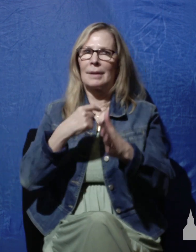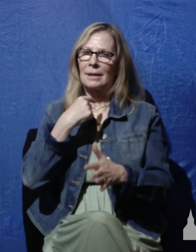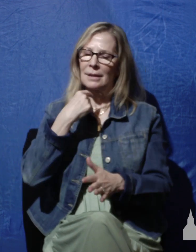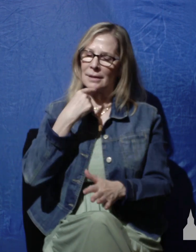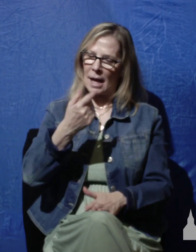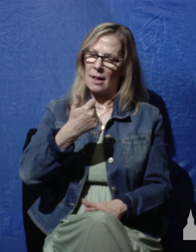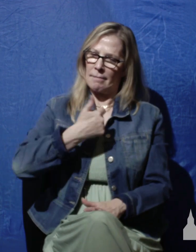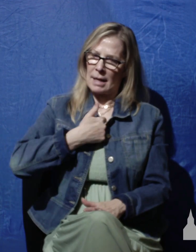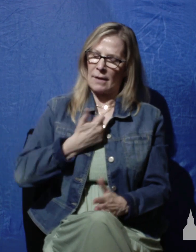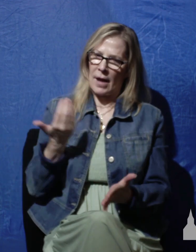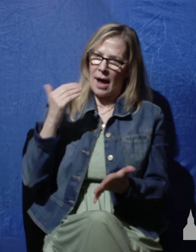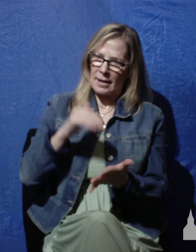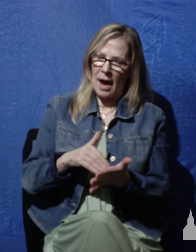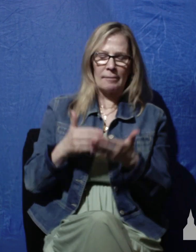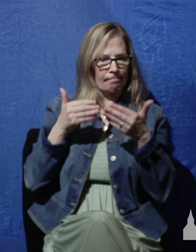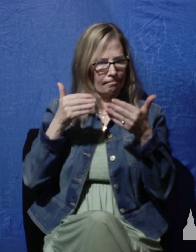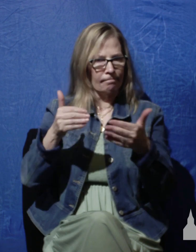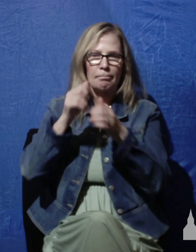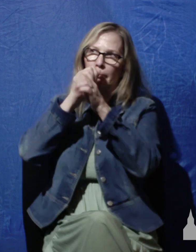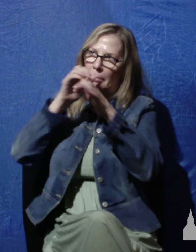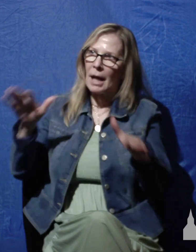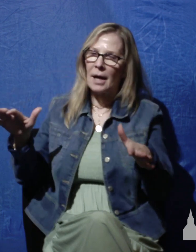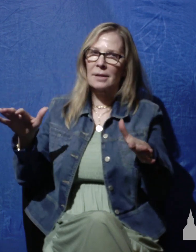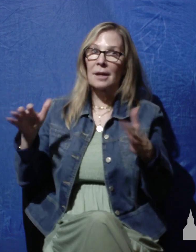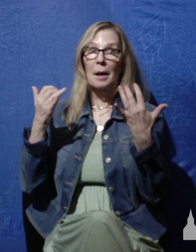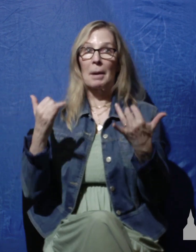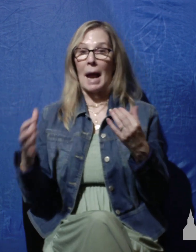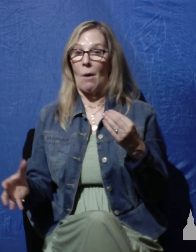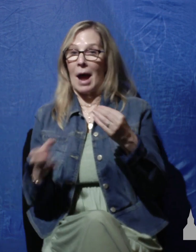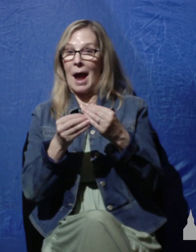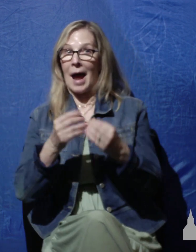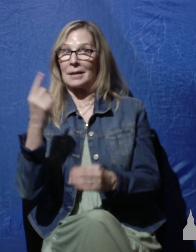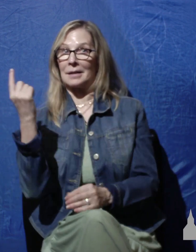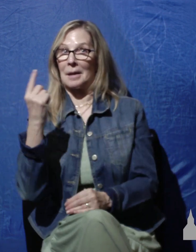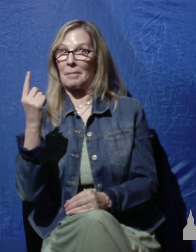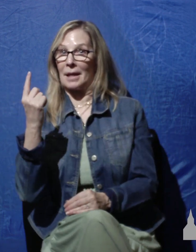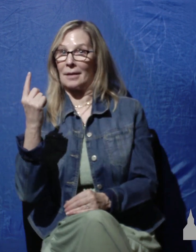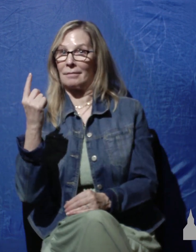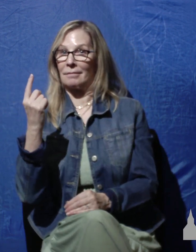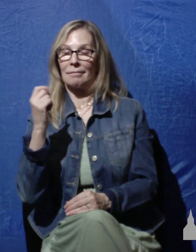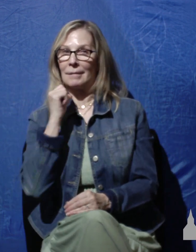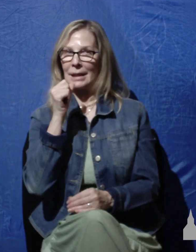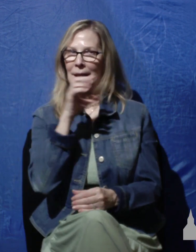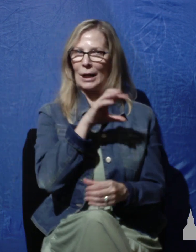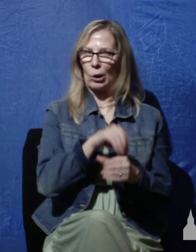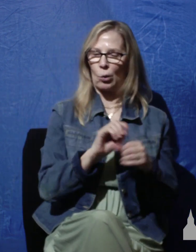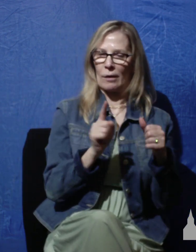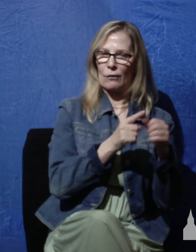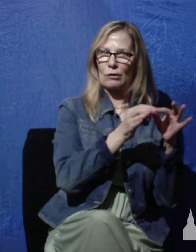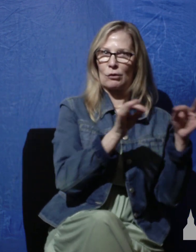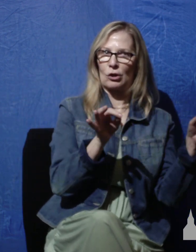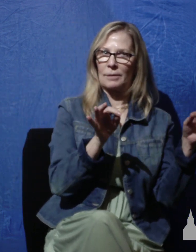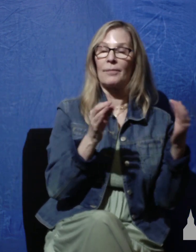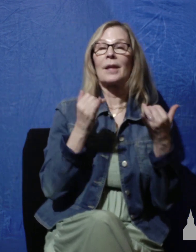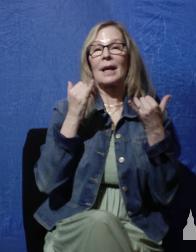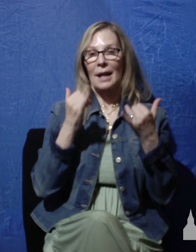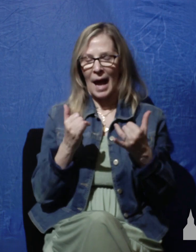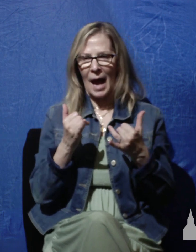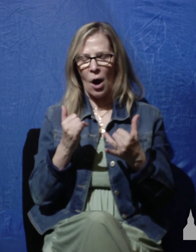to bless the Lord. But notice that he adds something now that he didn't say in verse 1. Now he tells himself that in